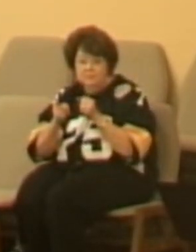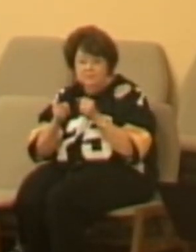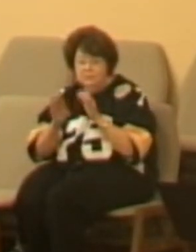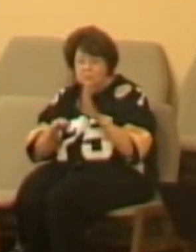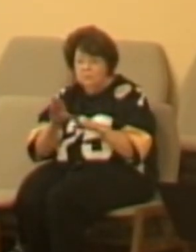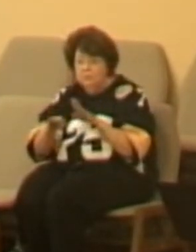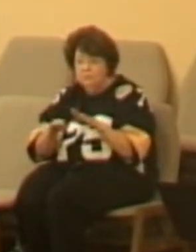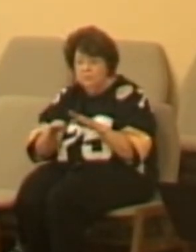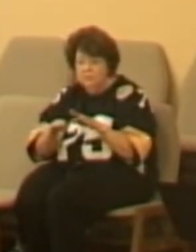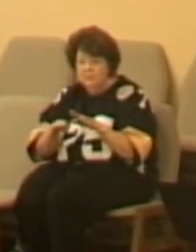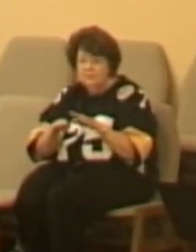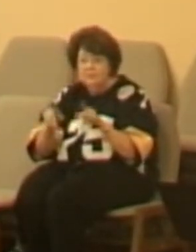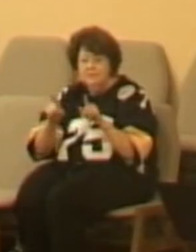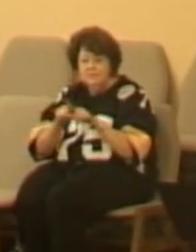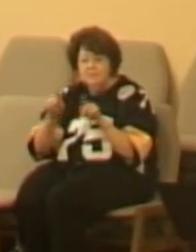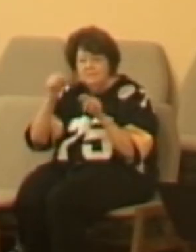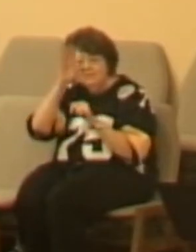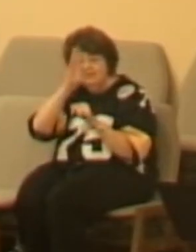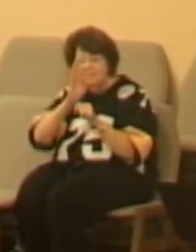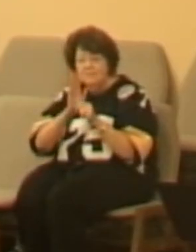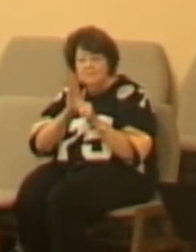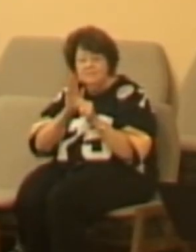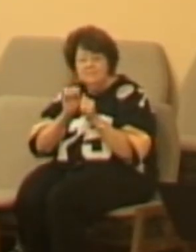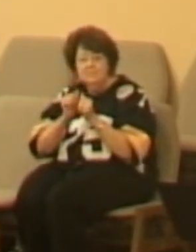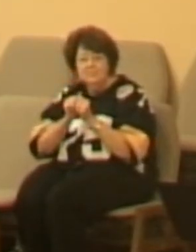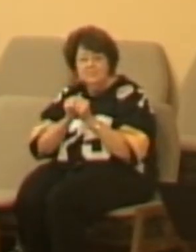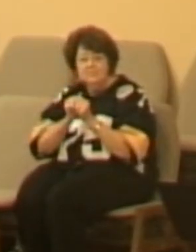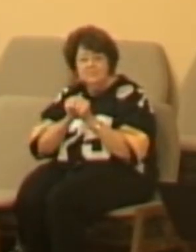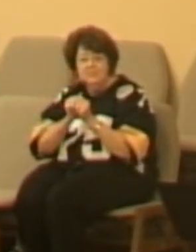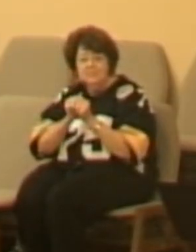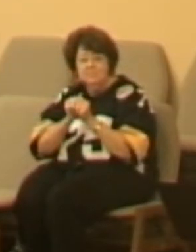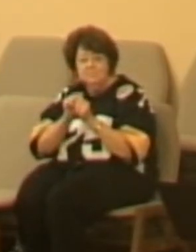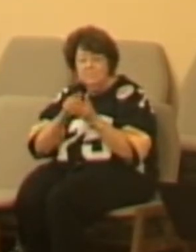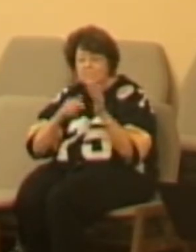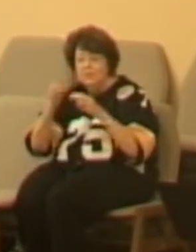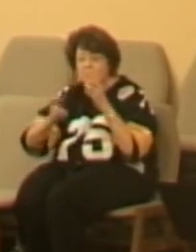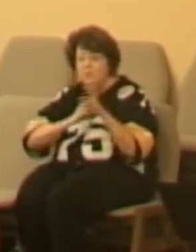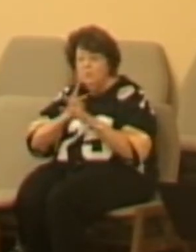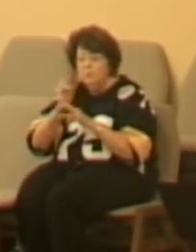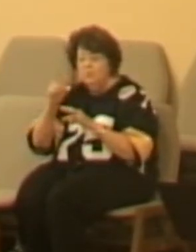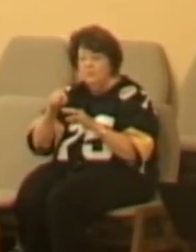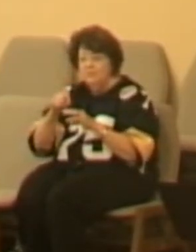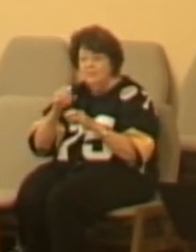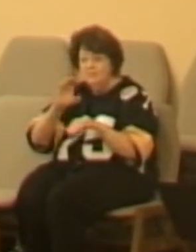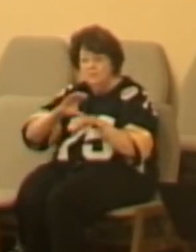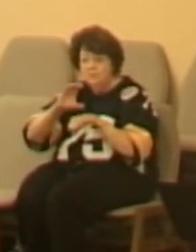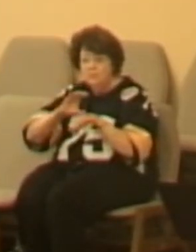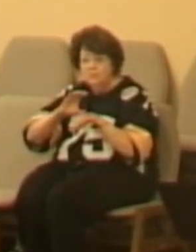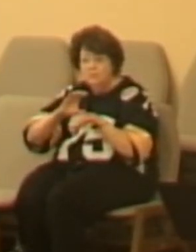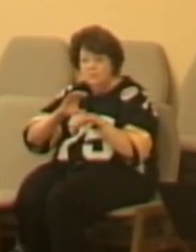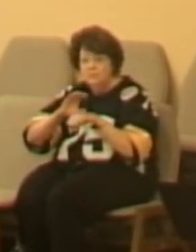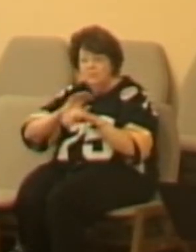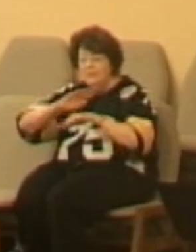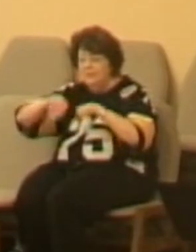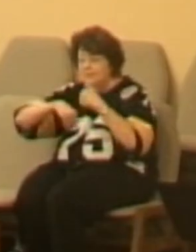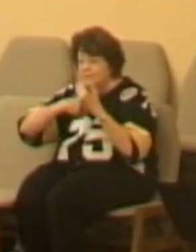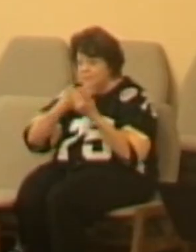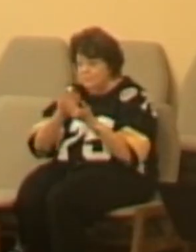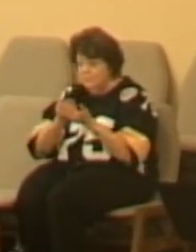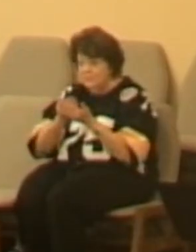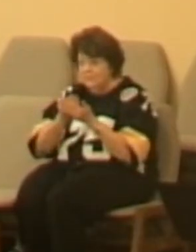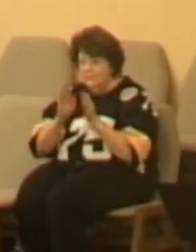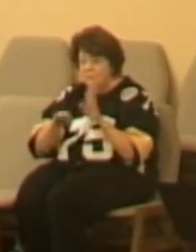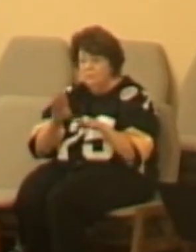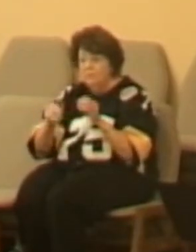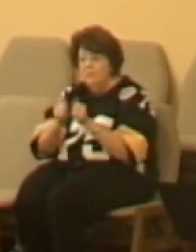you back into step so we can get where God wants us to be? Sisters and brothers, what the world needs is a church completely in step with Jesus